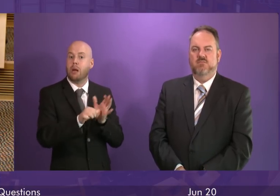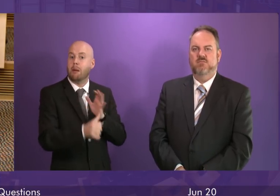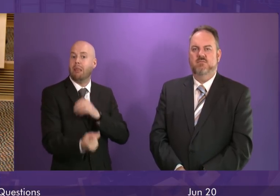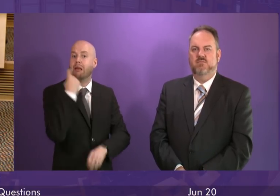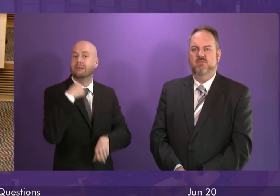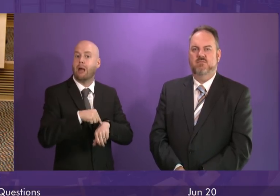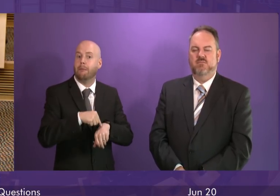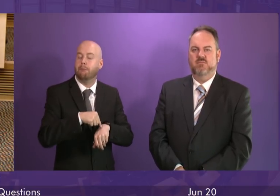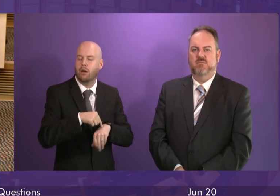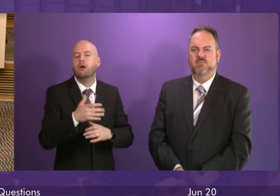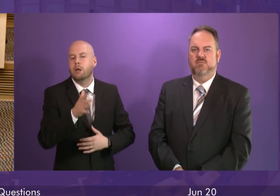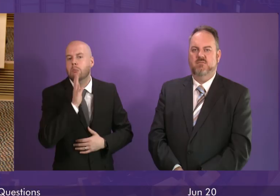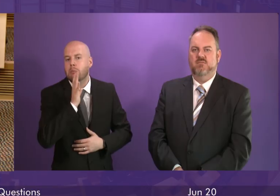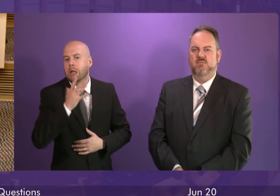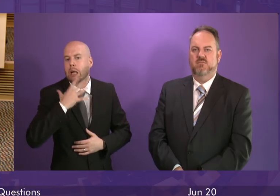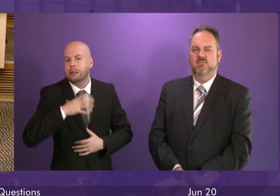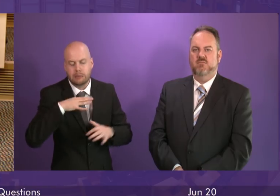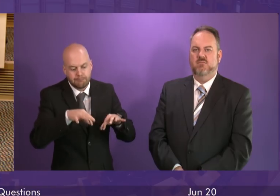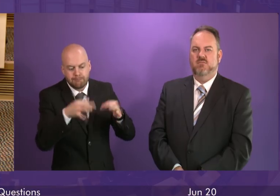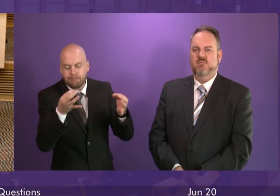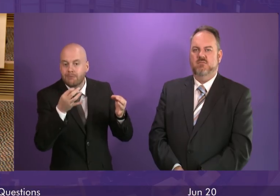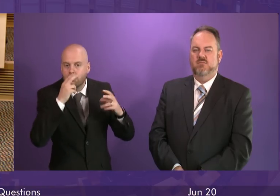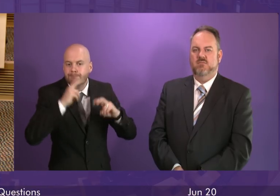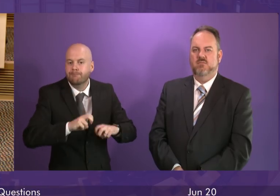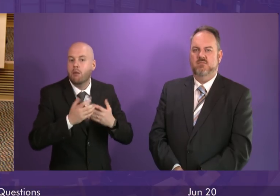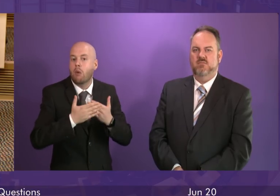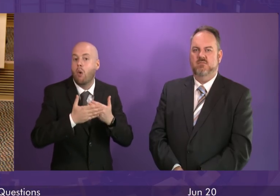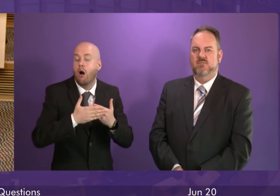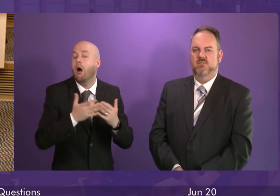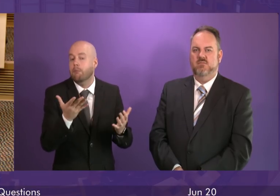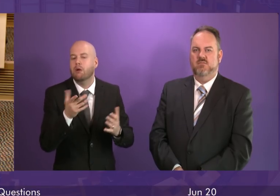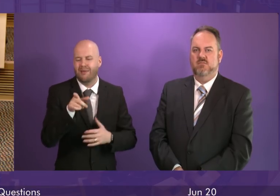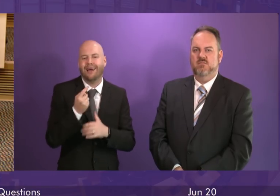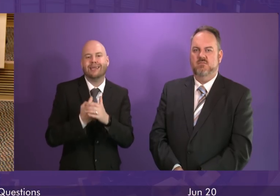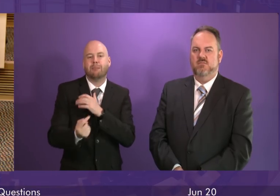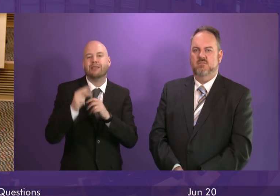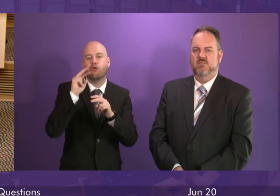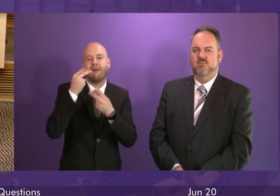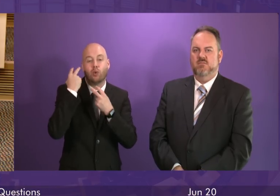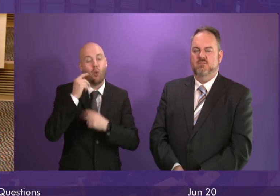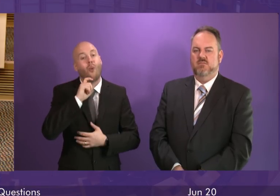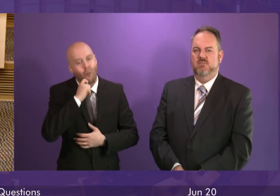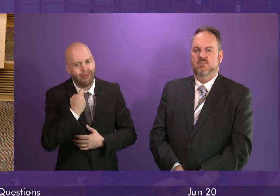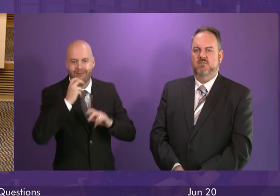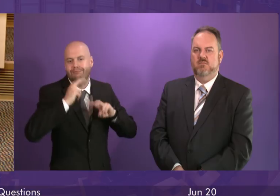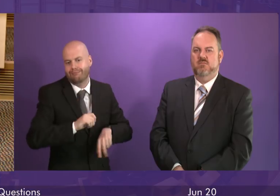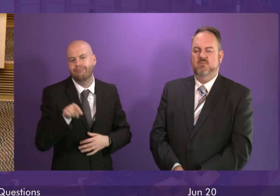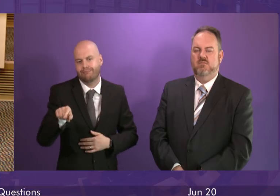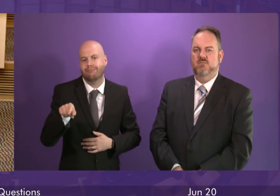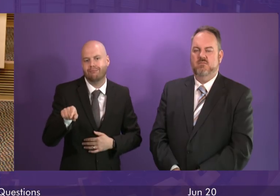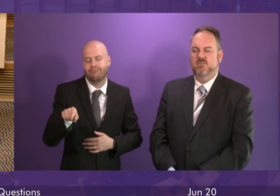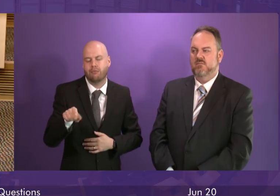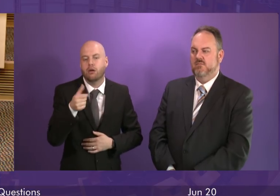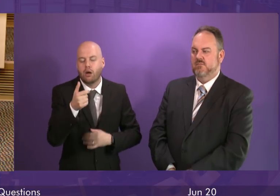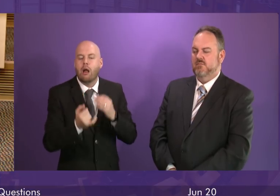that require to be looked at in terms of the independent review then that is exactly what should happen. In terms of the last